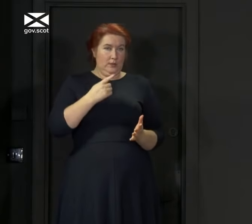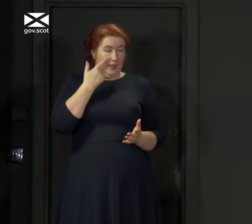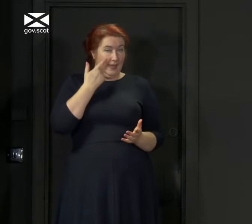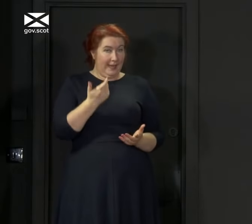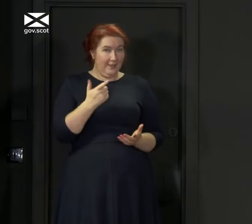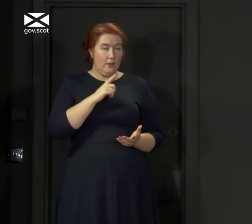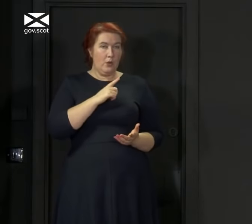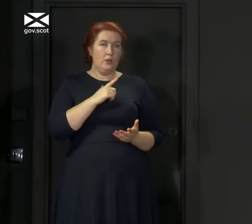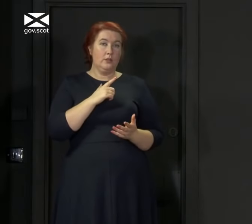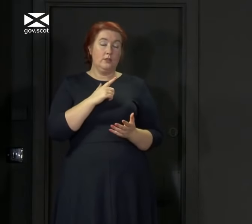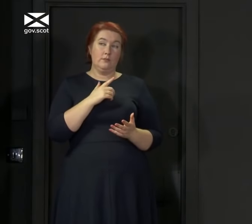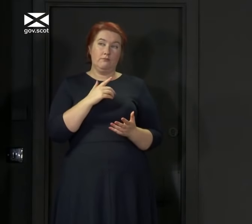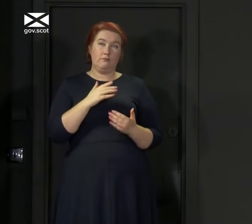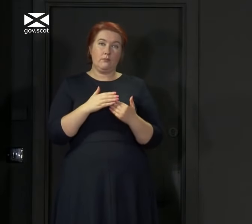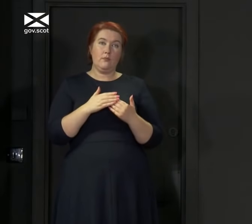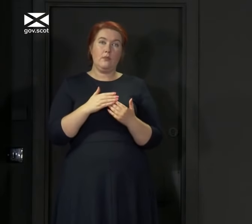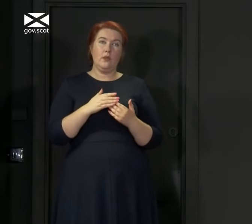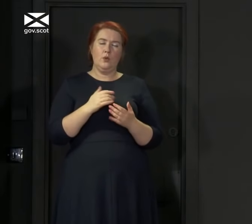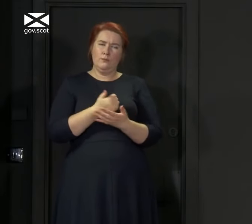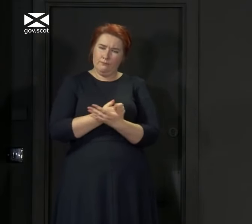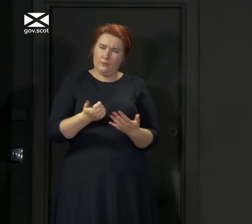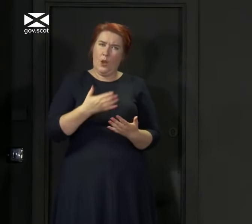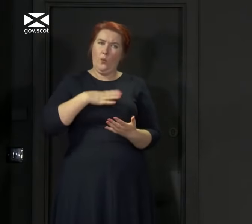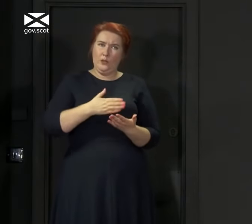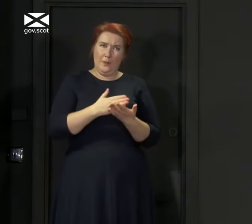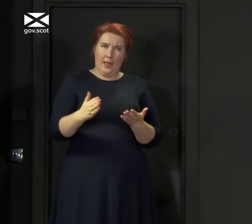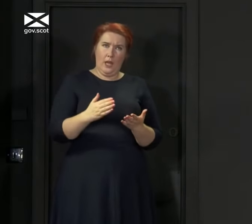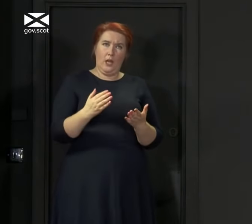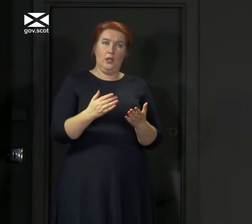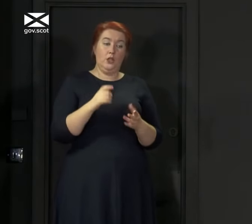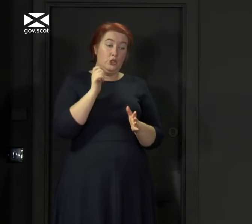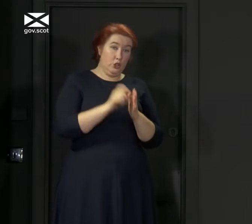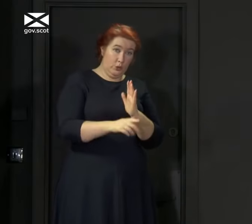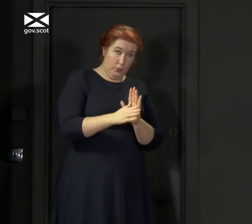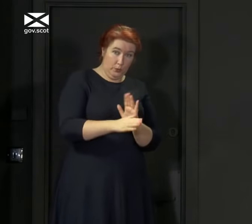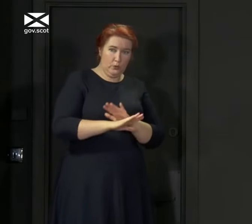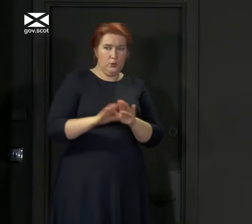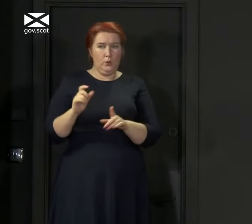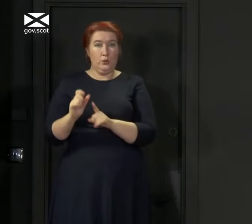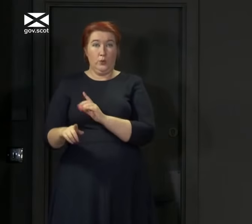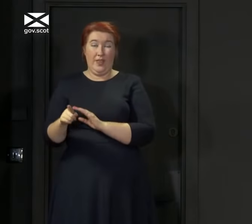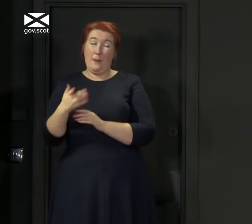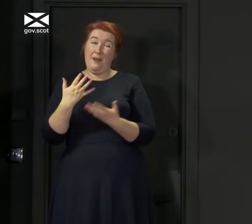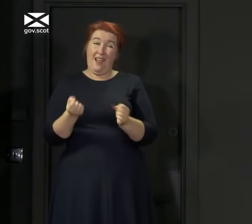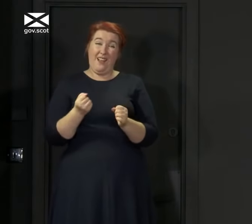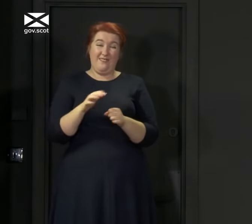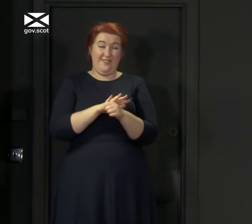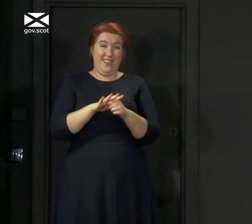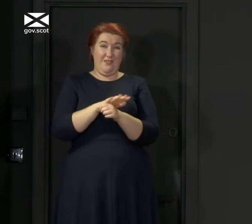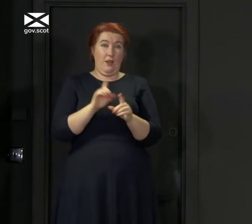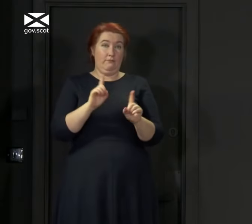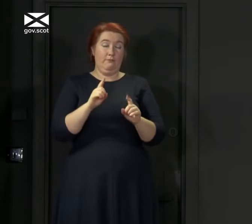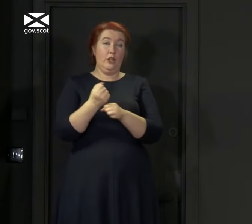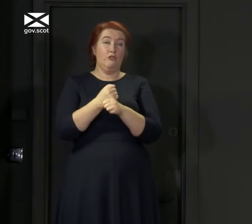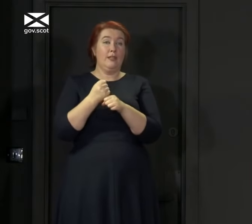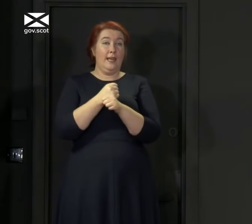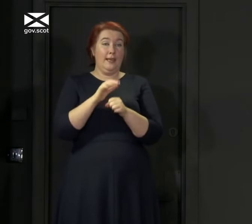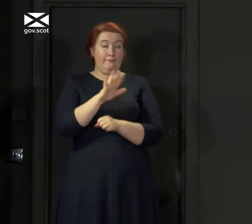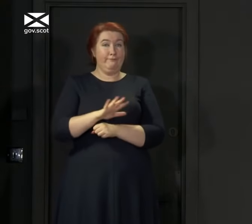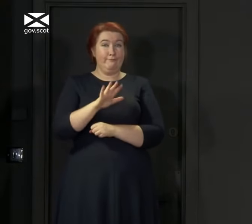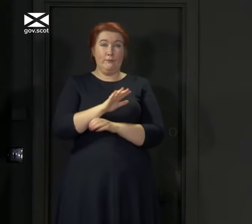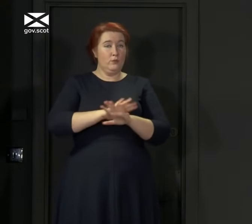as far as possible, I like to be clear about do this or don't do that. But there are great areas in this and pubs are open,